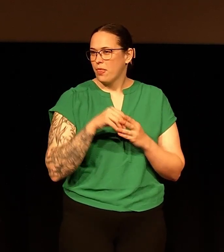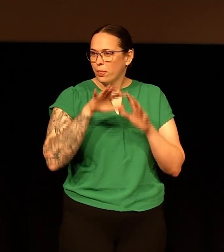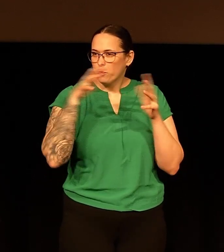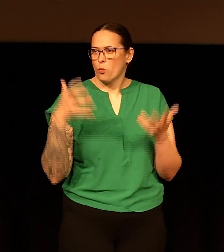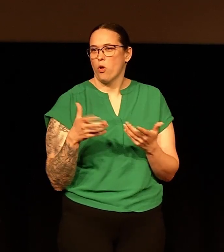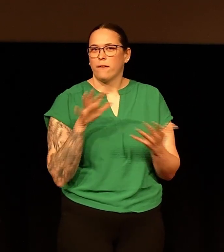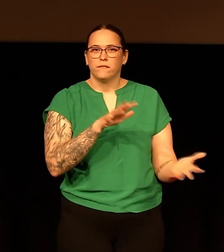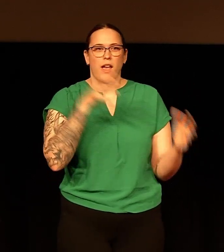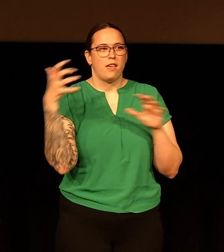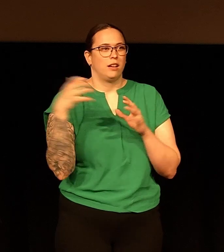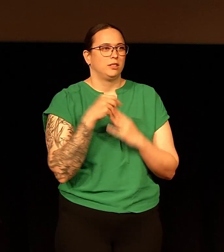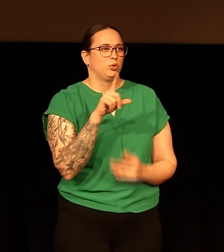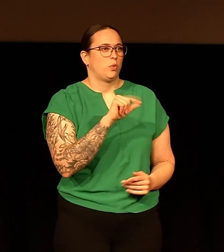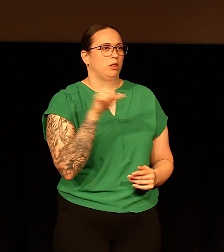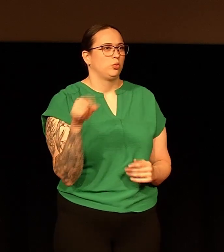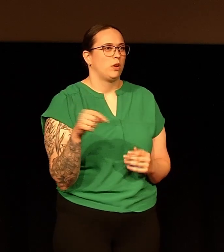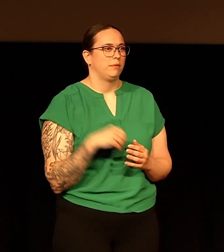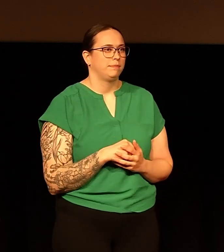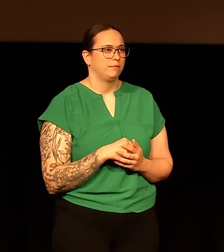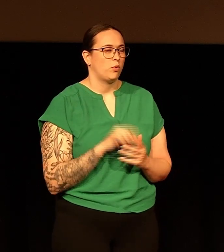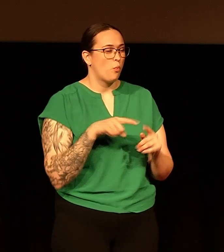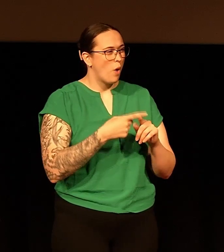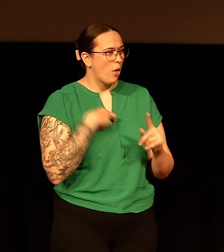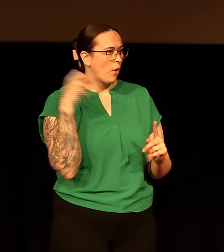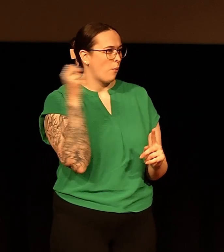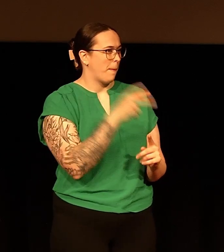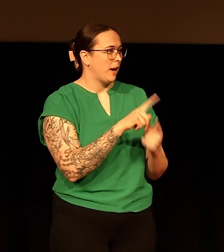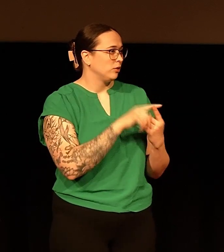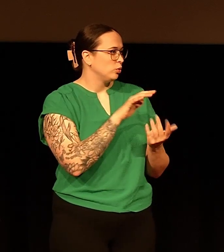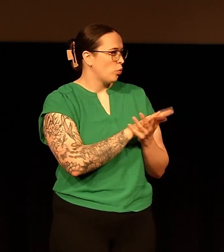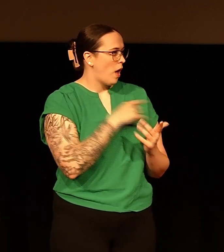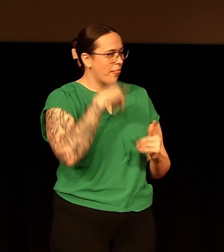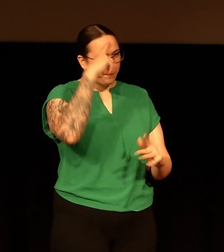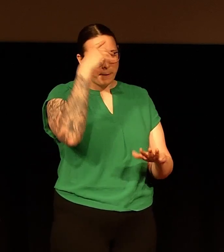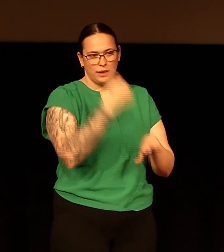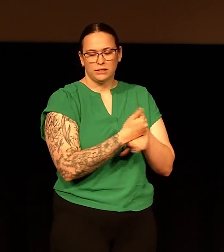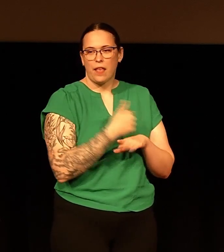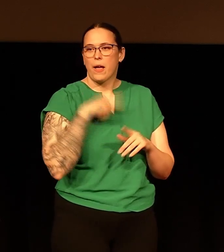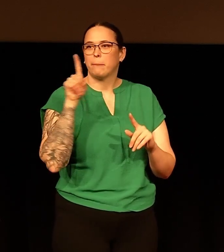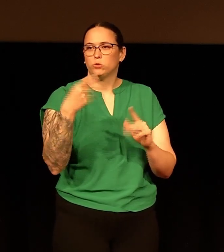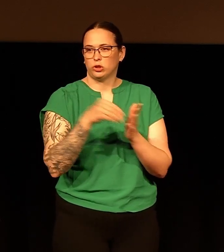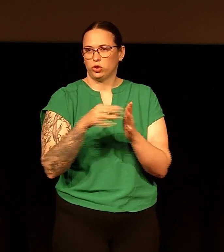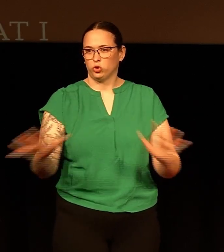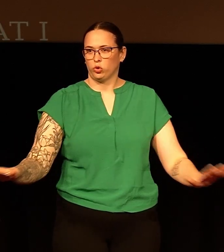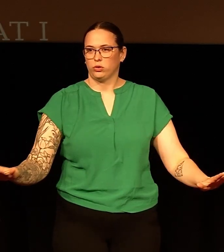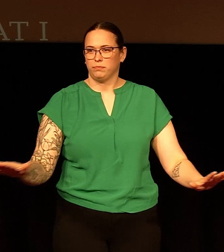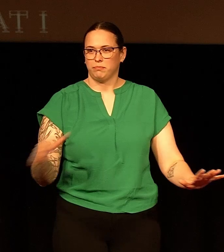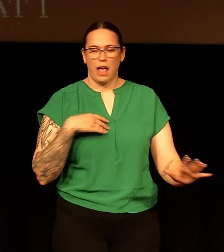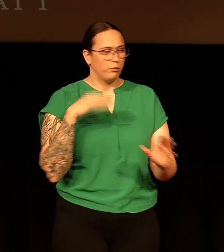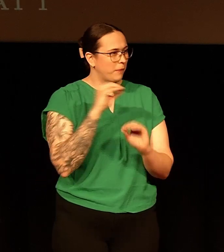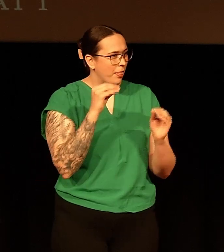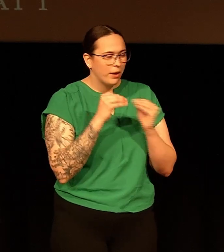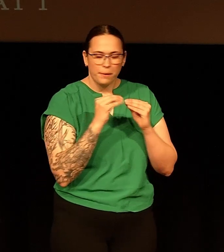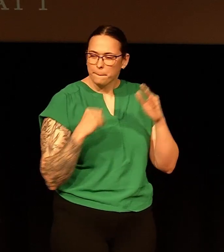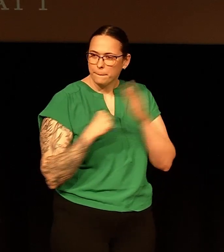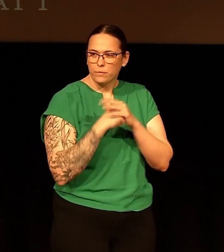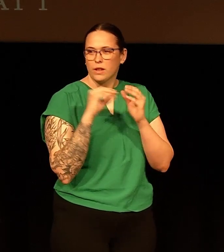In the world of chaos in 2020, I went back to school. And there was a mindset that I had to prove to